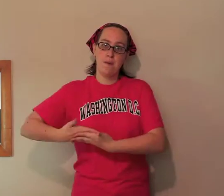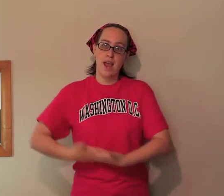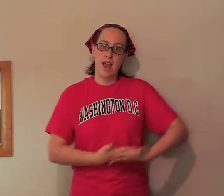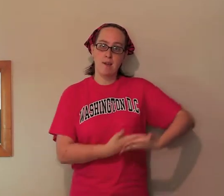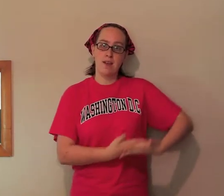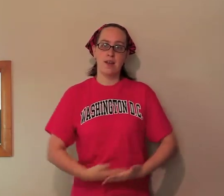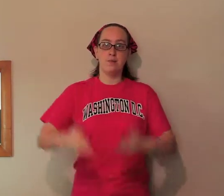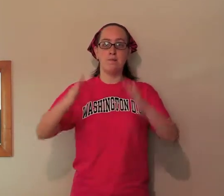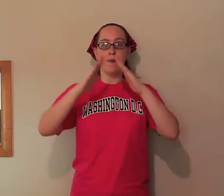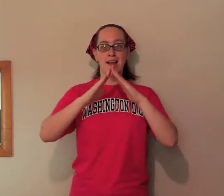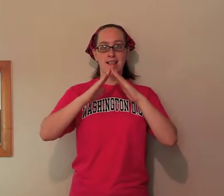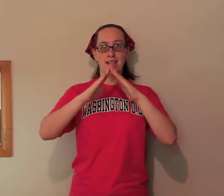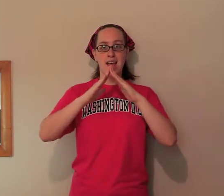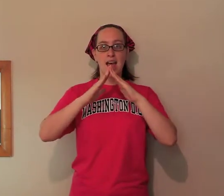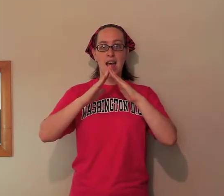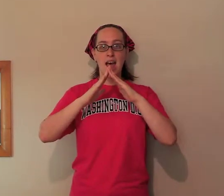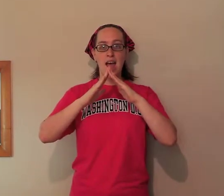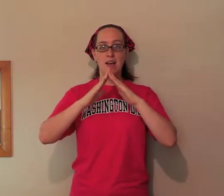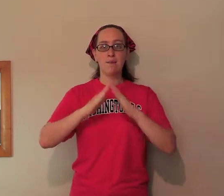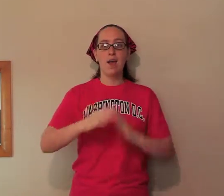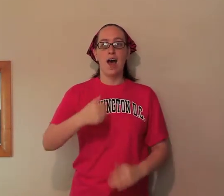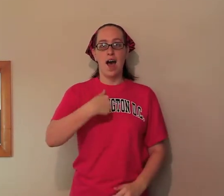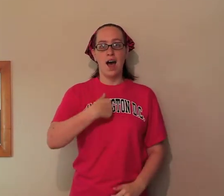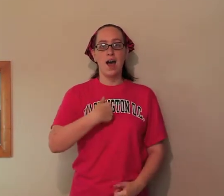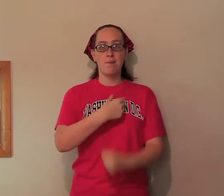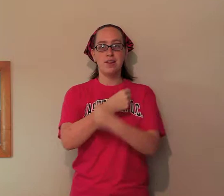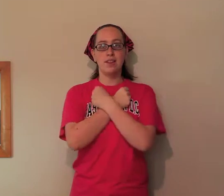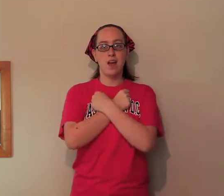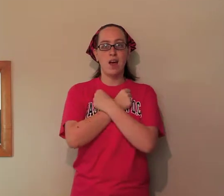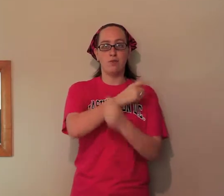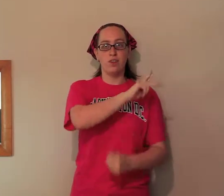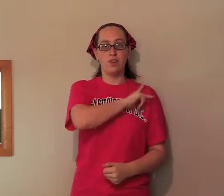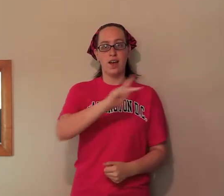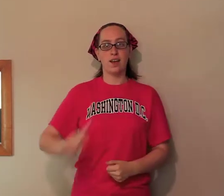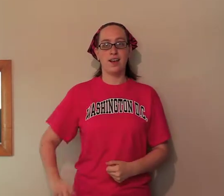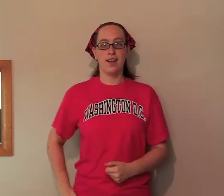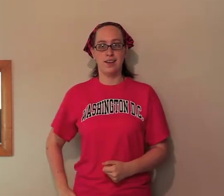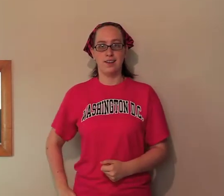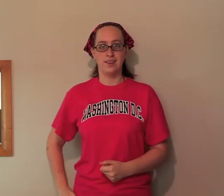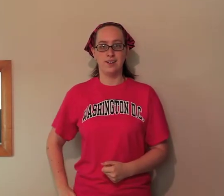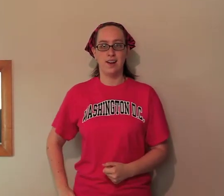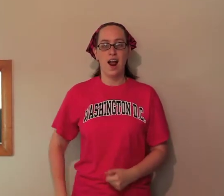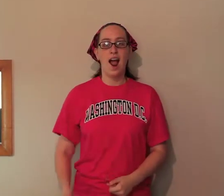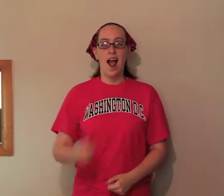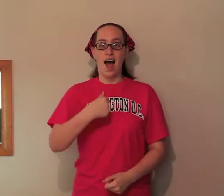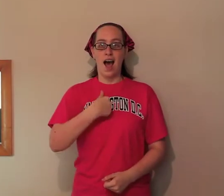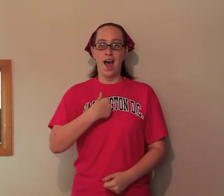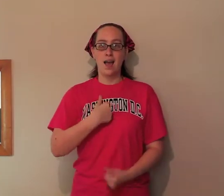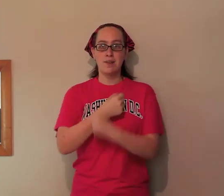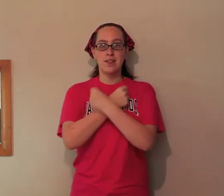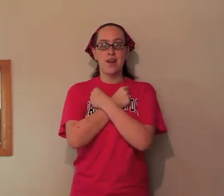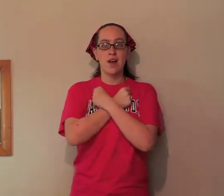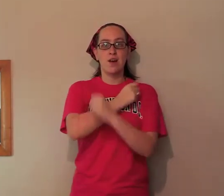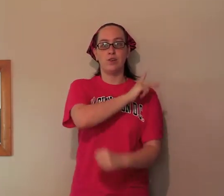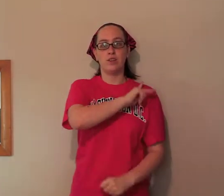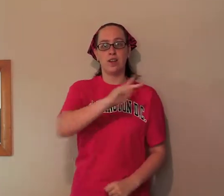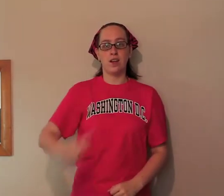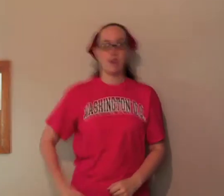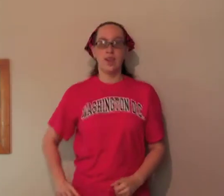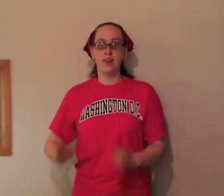baby in Bethlehem, I'm in love with the King. I'm in love with the king,